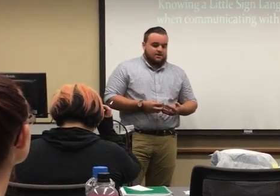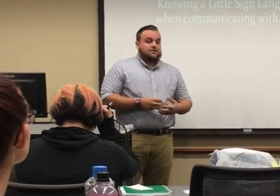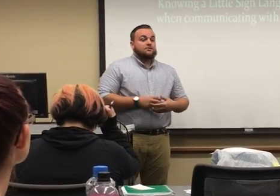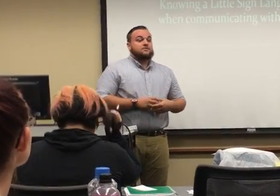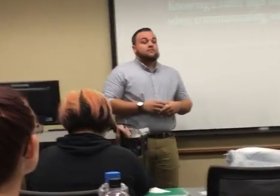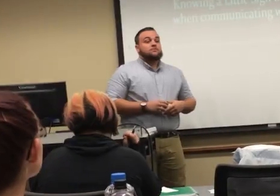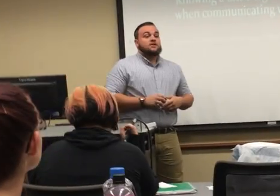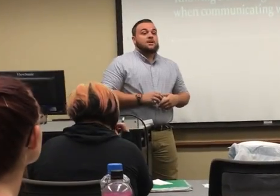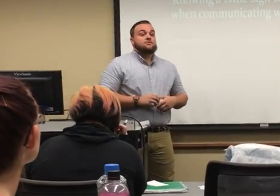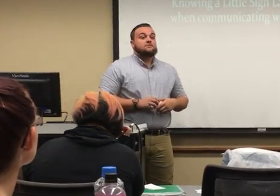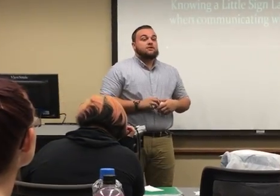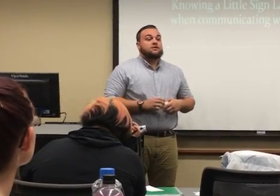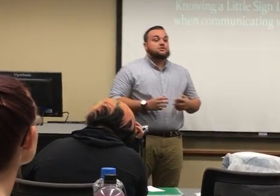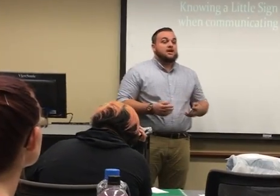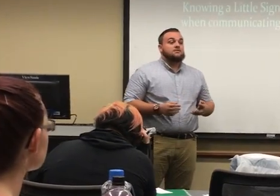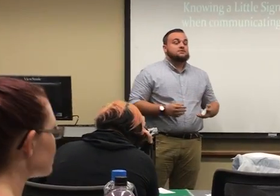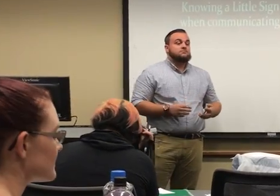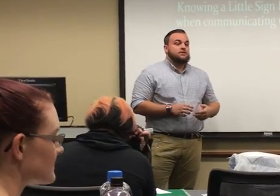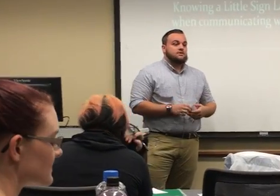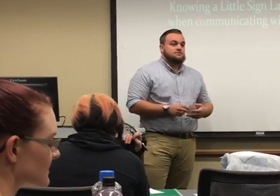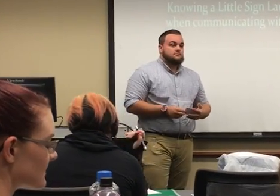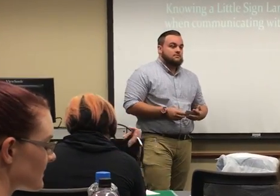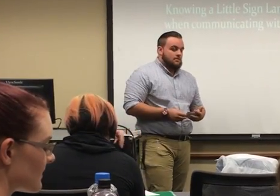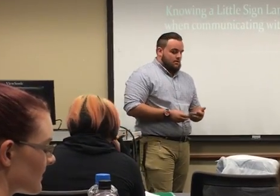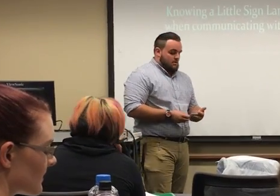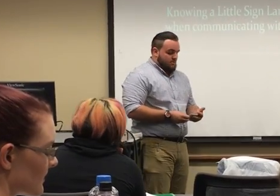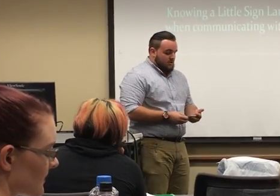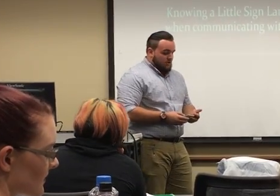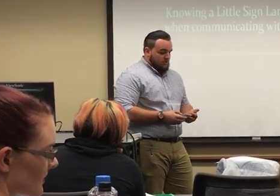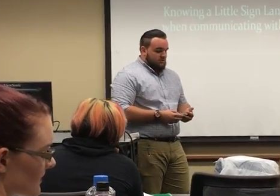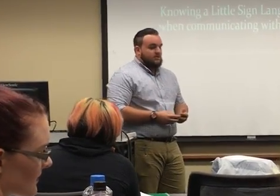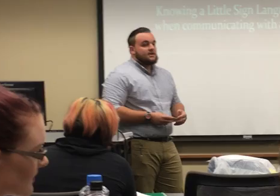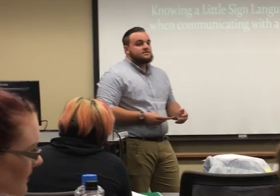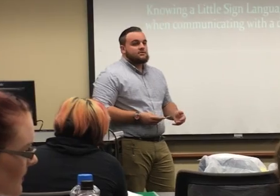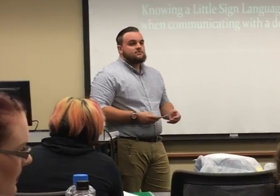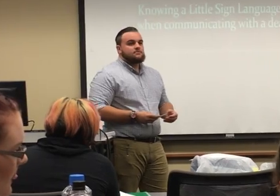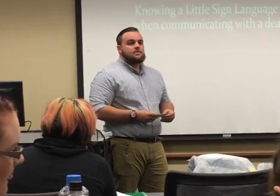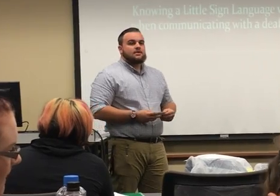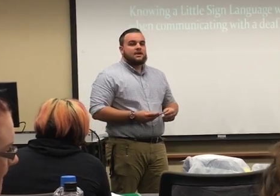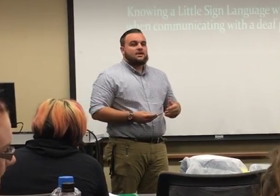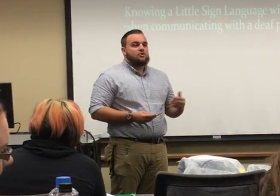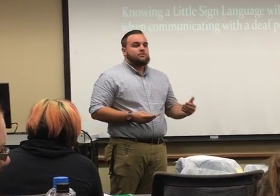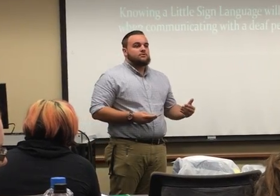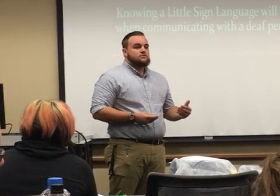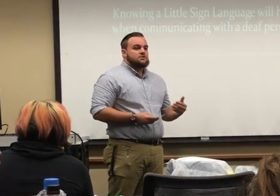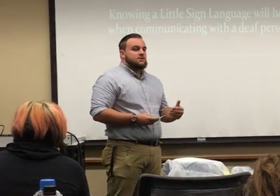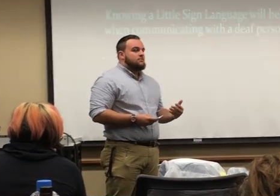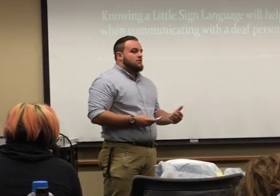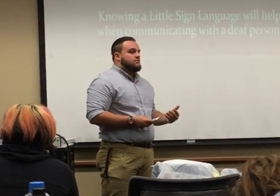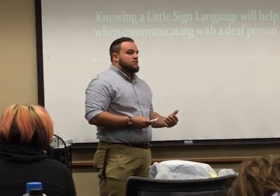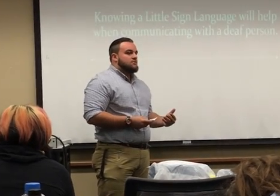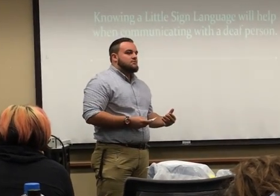Now the deaf pool can be a very challenging place, but knowing a little ASL can help those who are deaf or hard of hearing